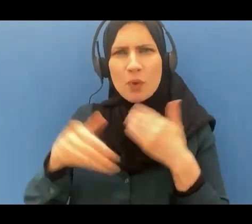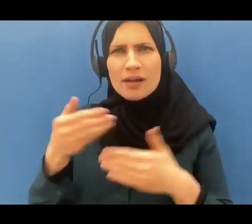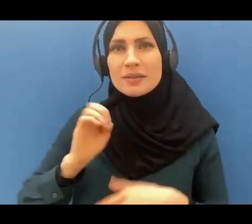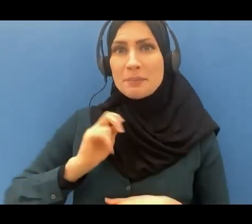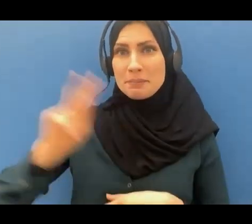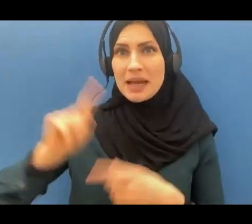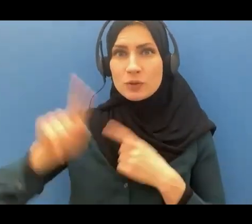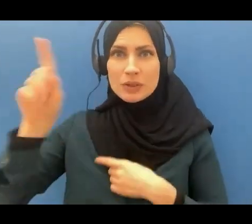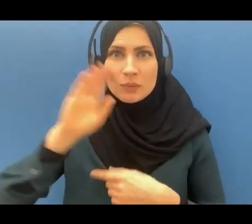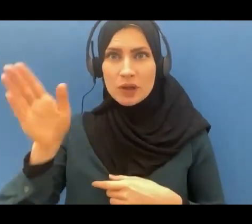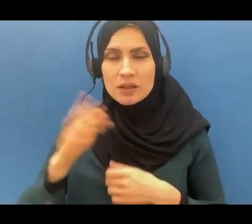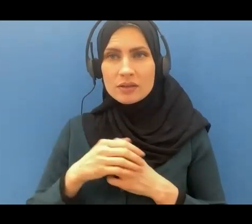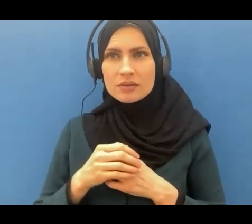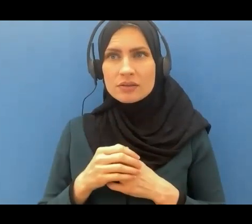this is amazing